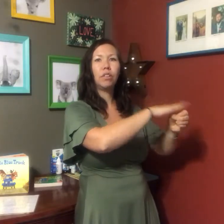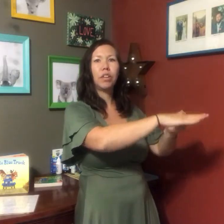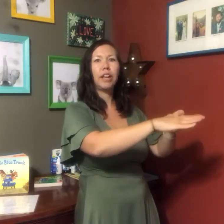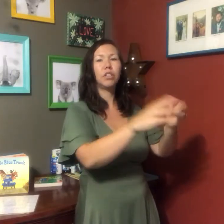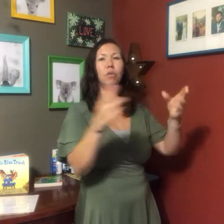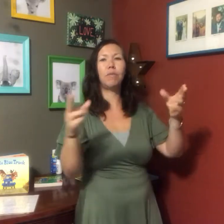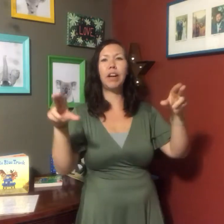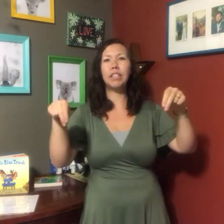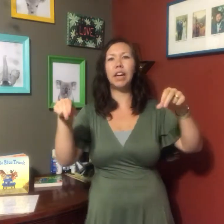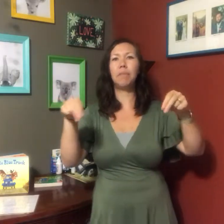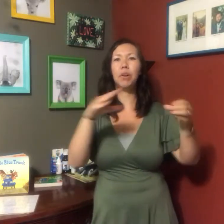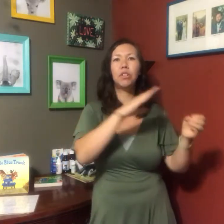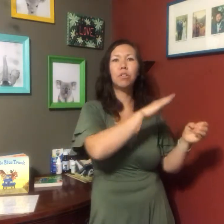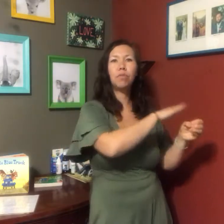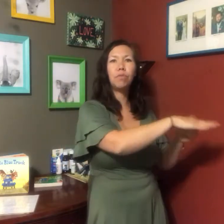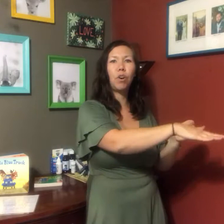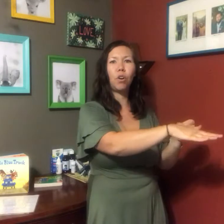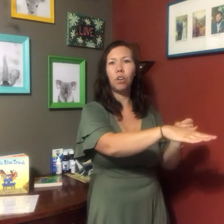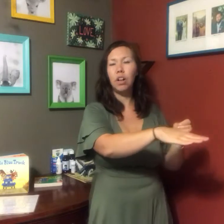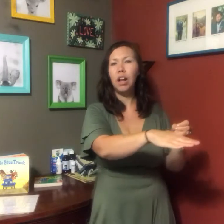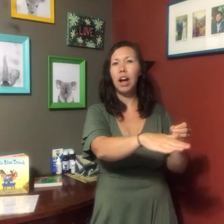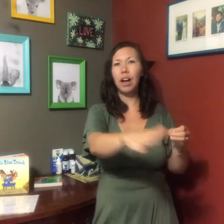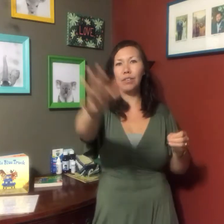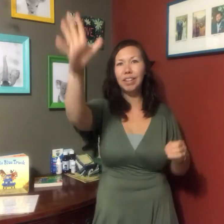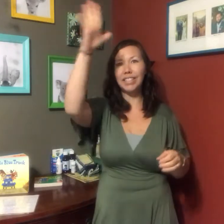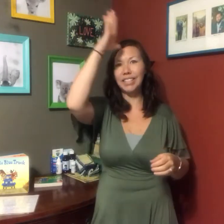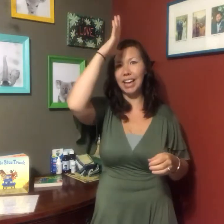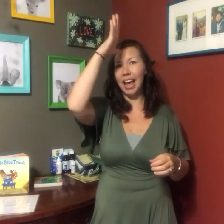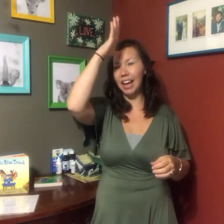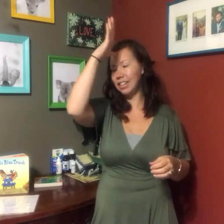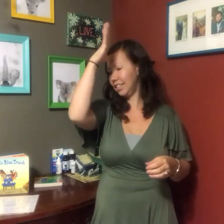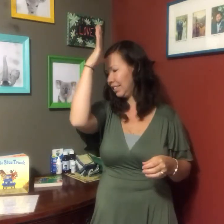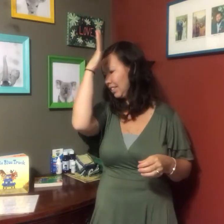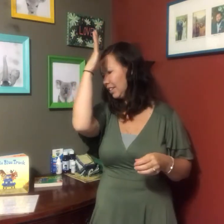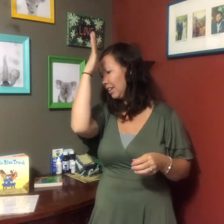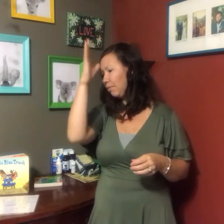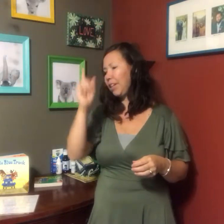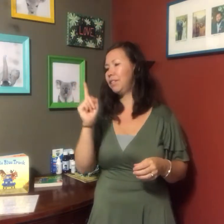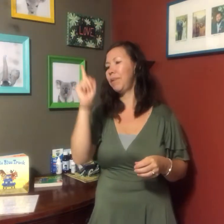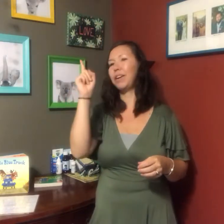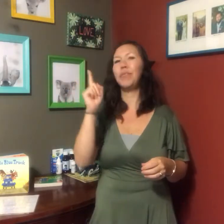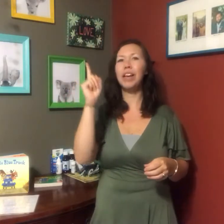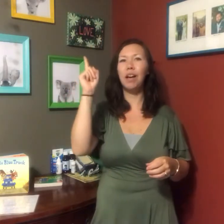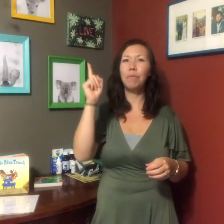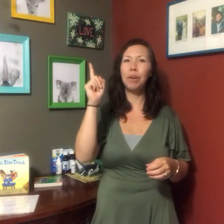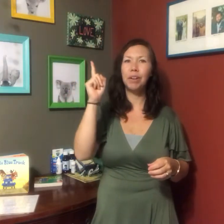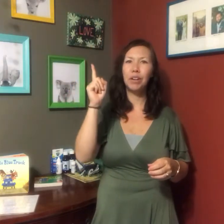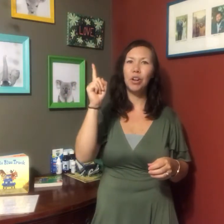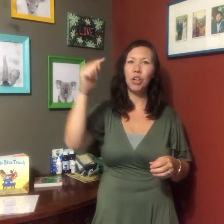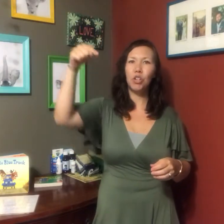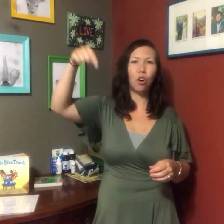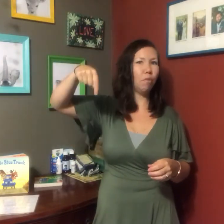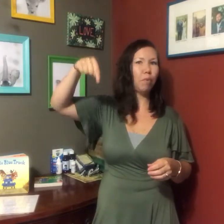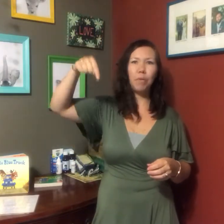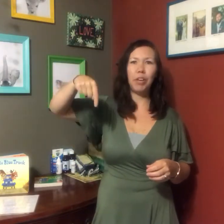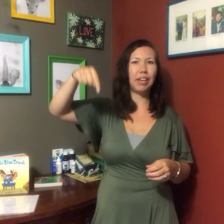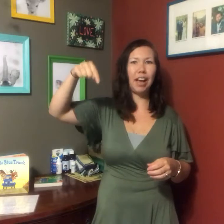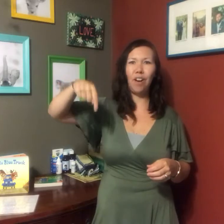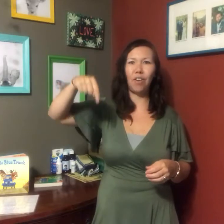Okay, so when my diaper's full, I run to dad. Please pick me up, don't put me down.